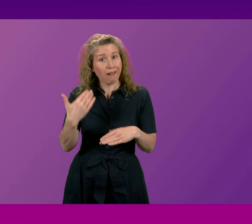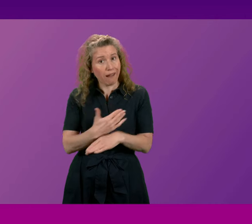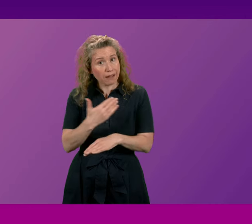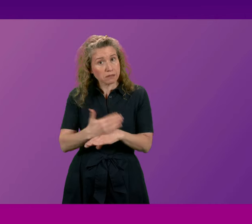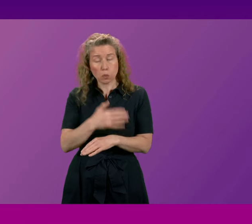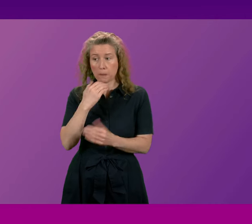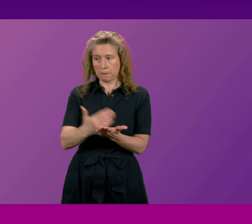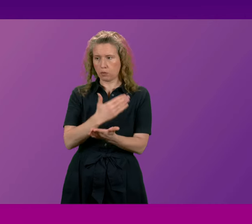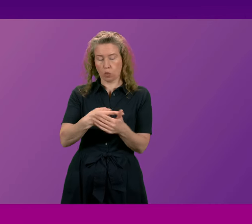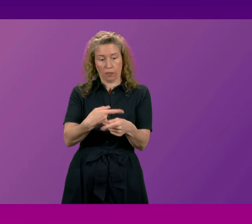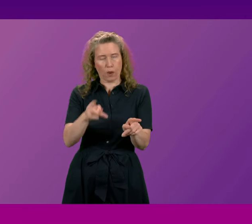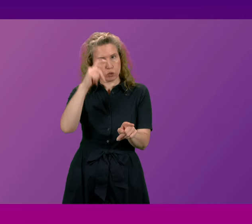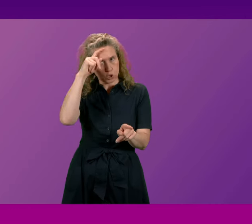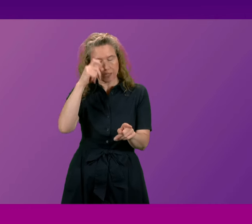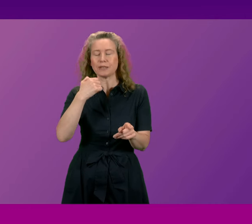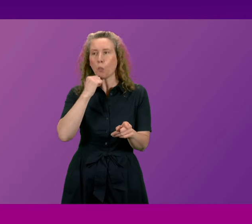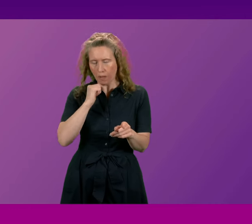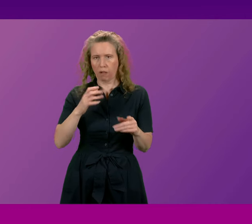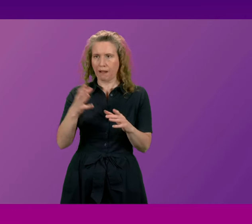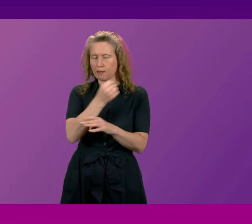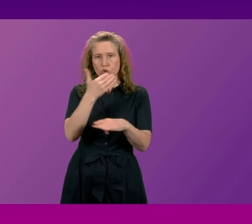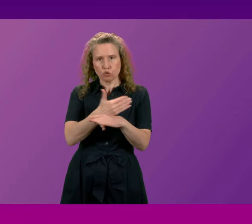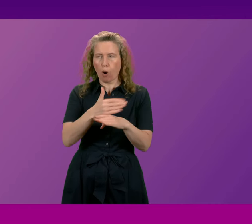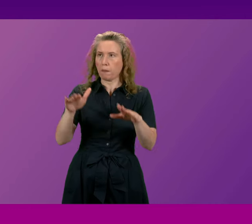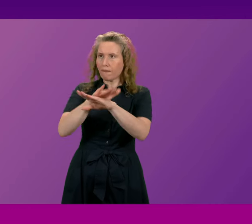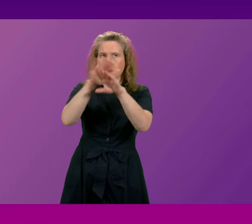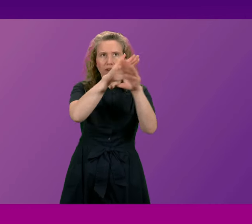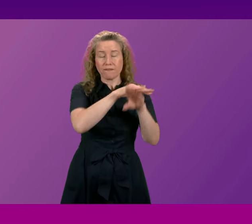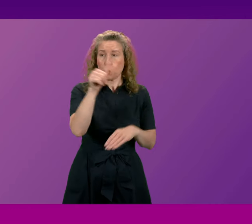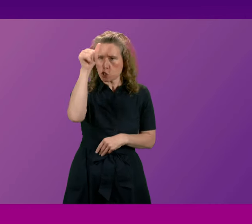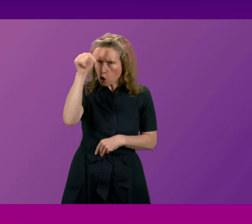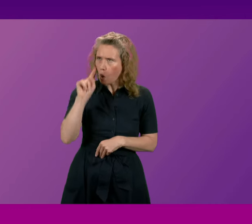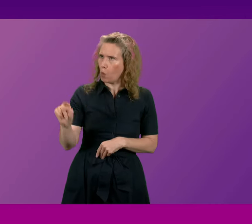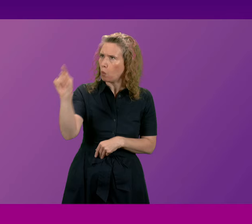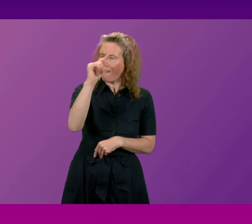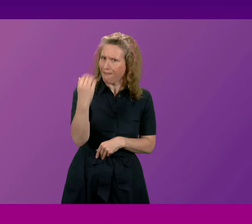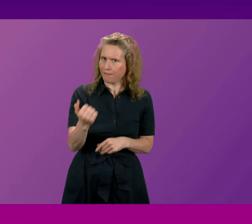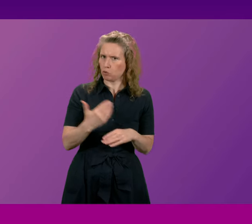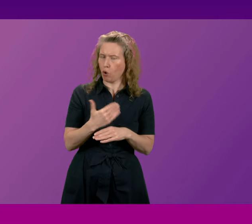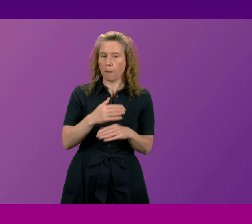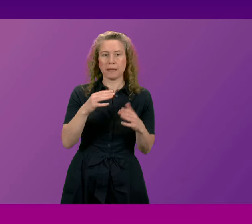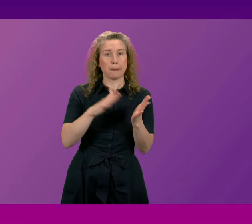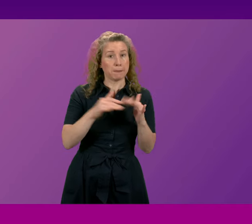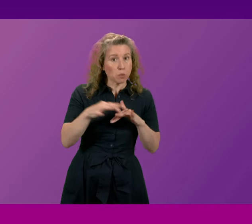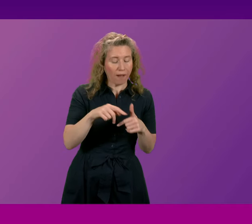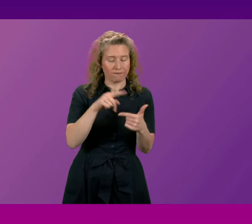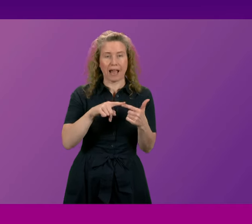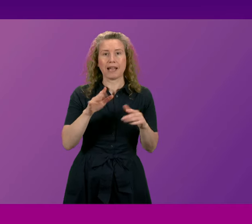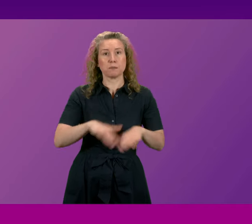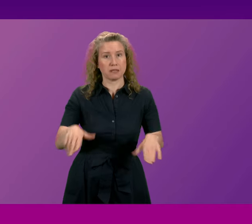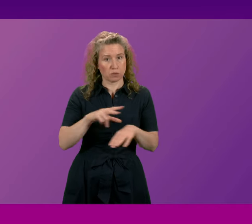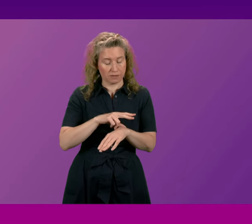ensure that these nurses fill the vacancies we know exist in midwifery and in paediatrics first minister